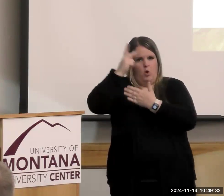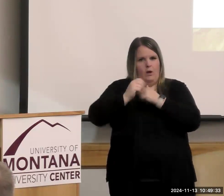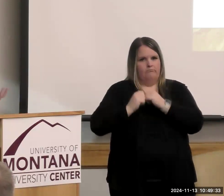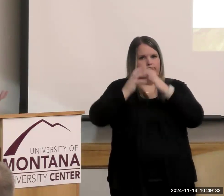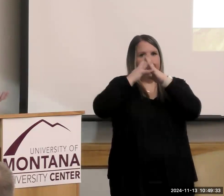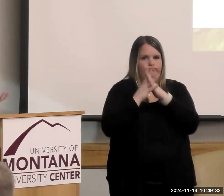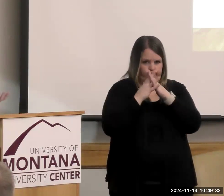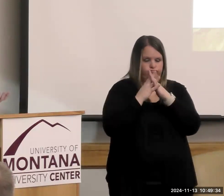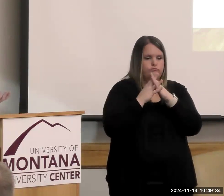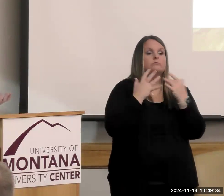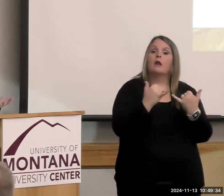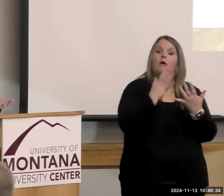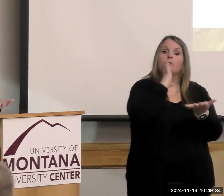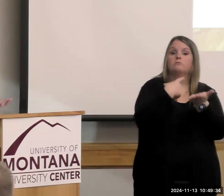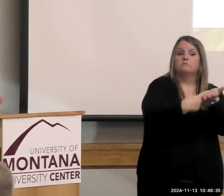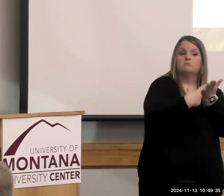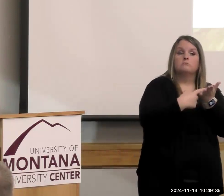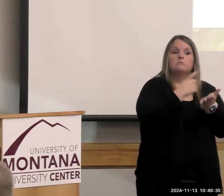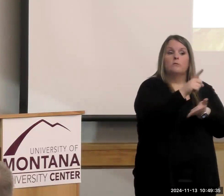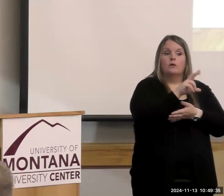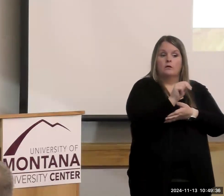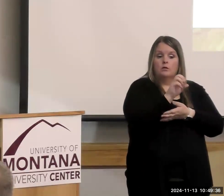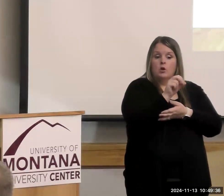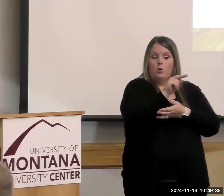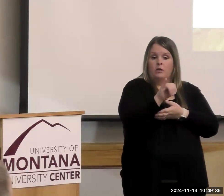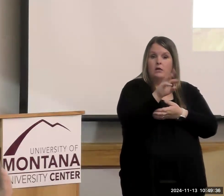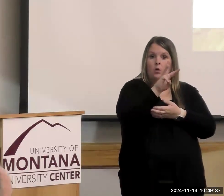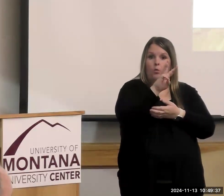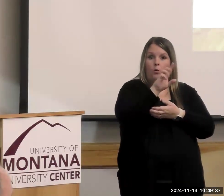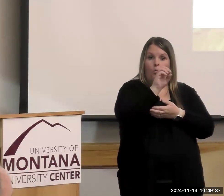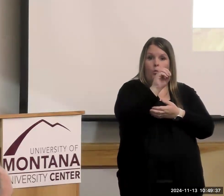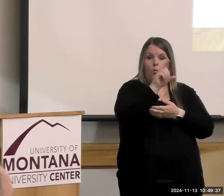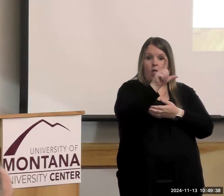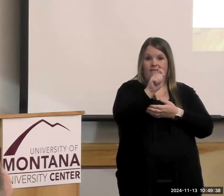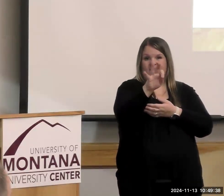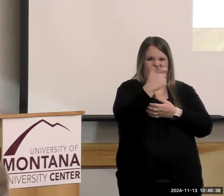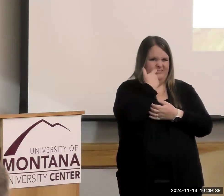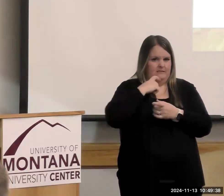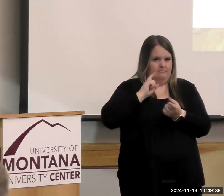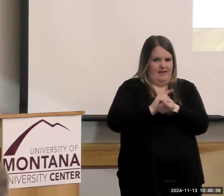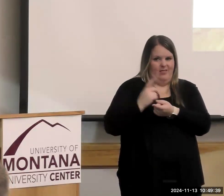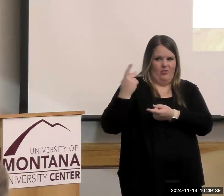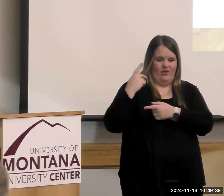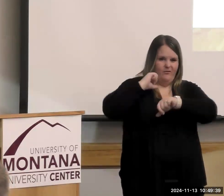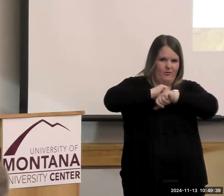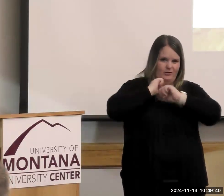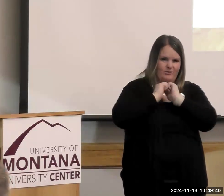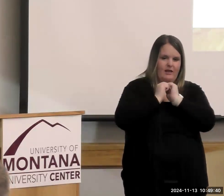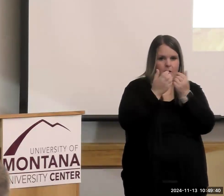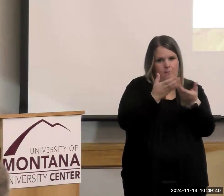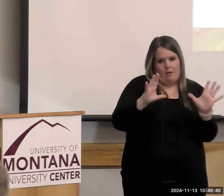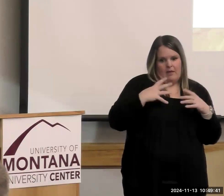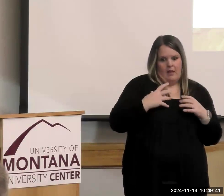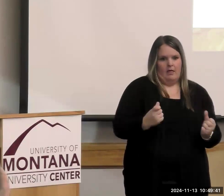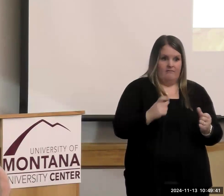this discussion with Noni Wolf, who you just met. And she and I have worked together in public health for